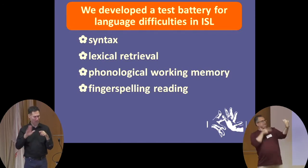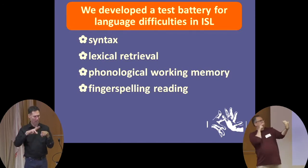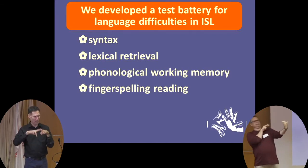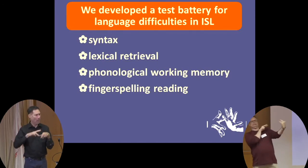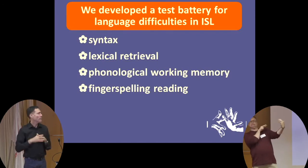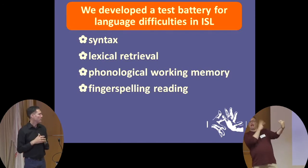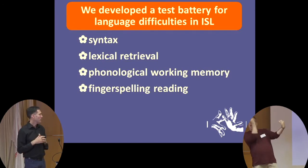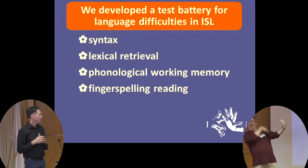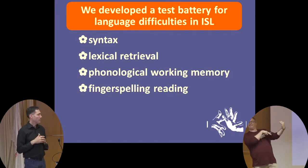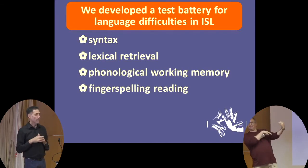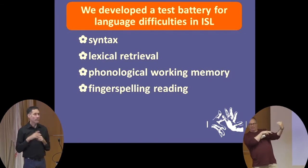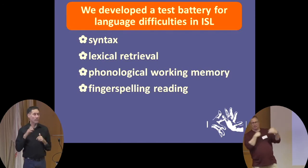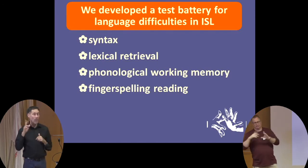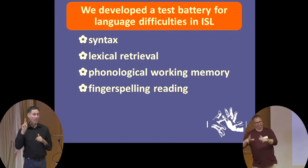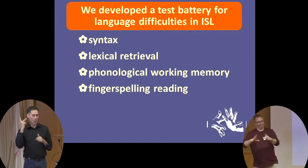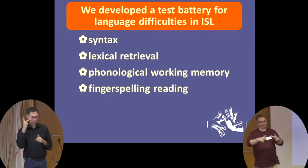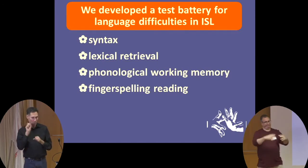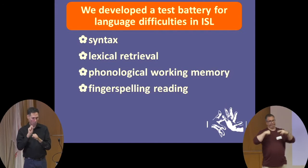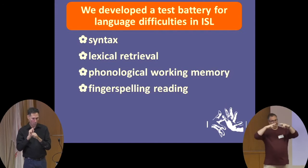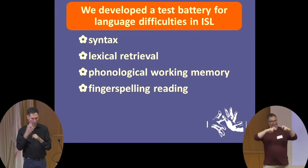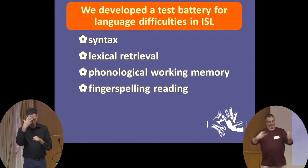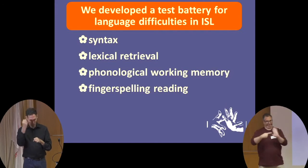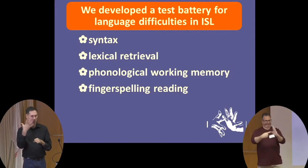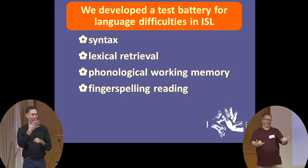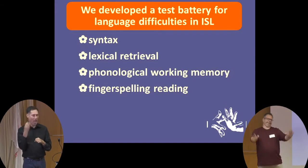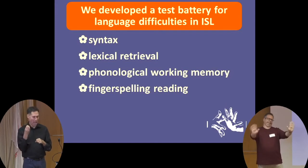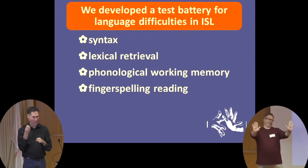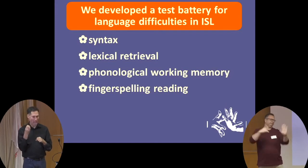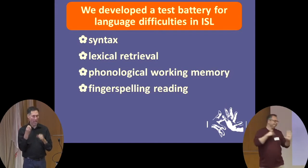phonological working memory, and also reading of fingerspelling.